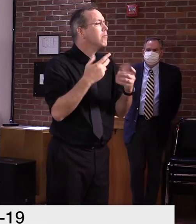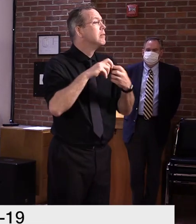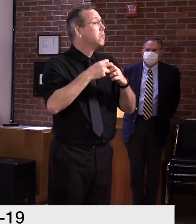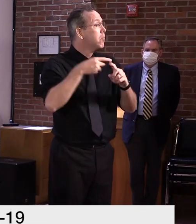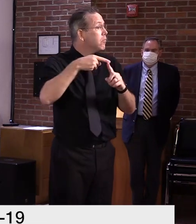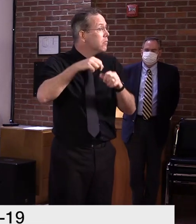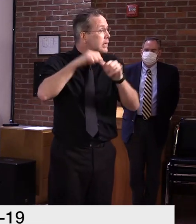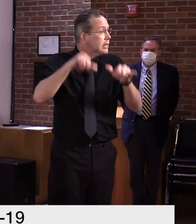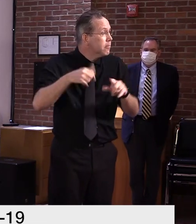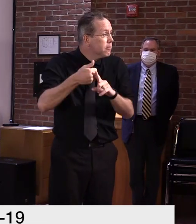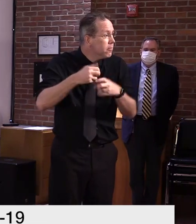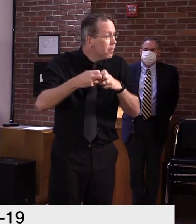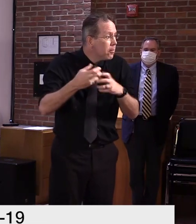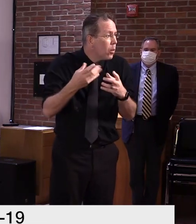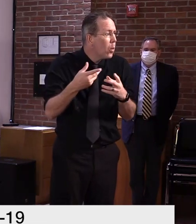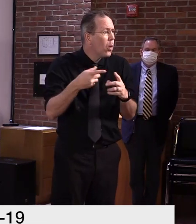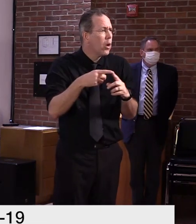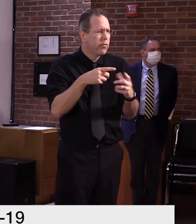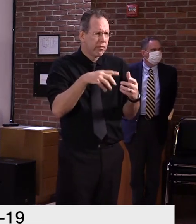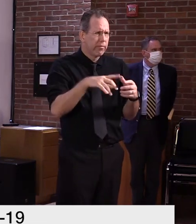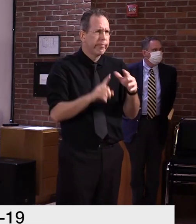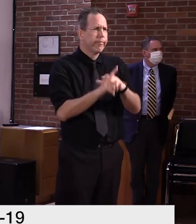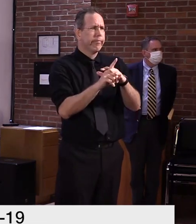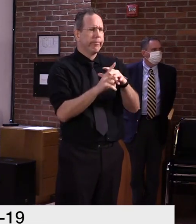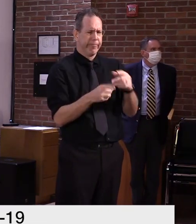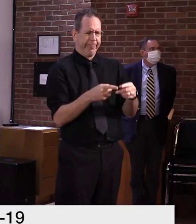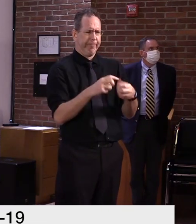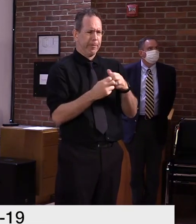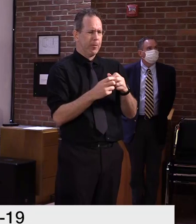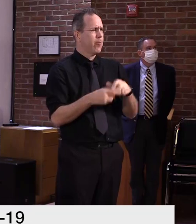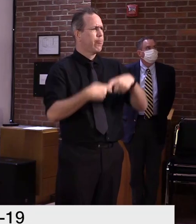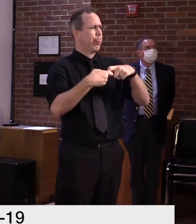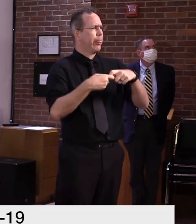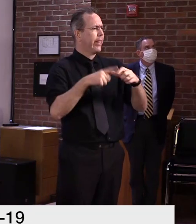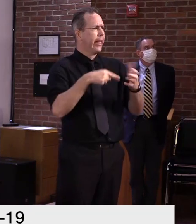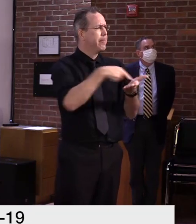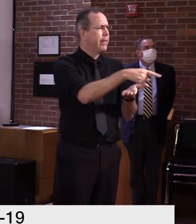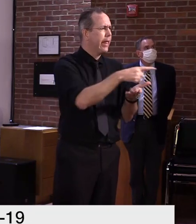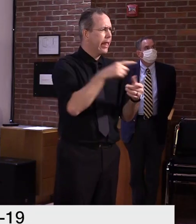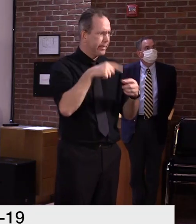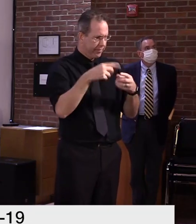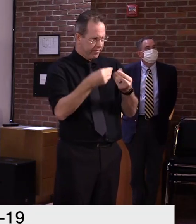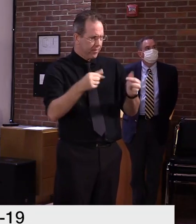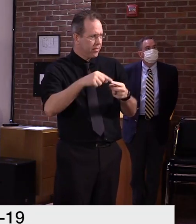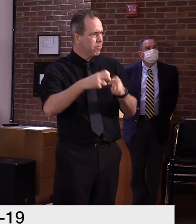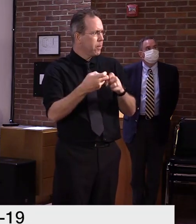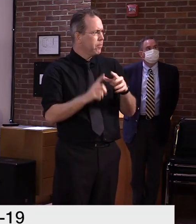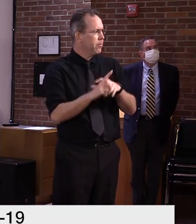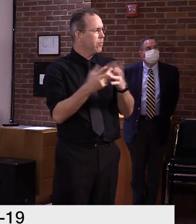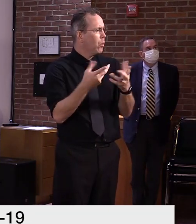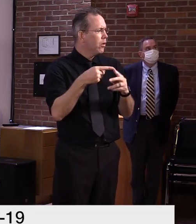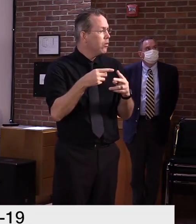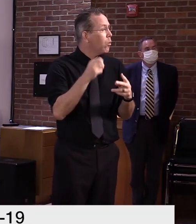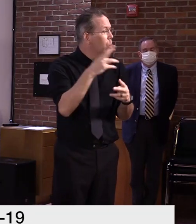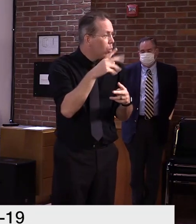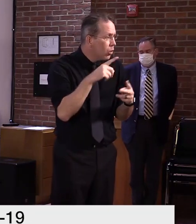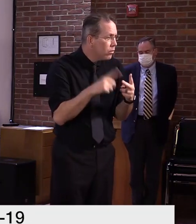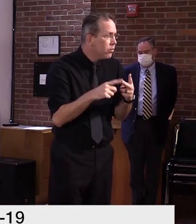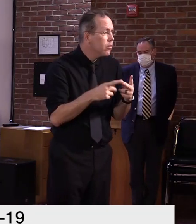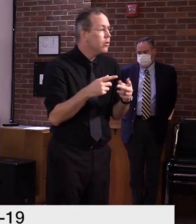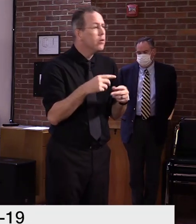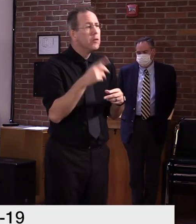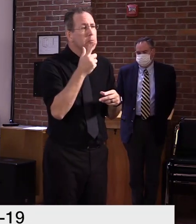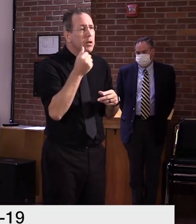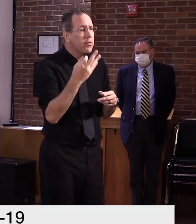or marked a specific claim for non-payment for some reason, or, um, it's because they are moving through the